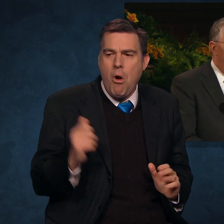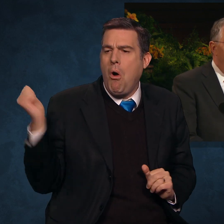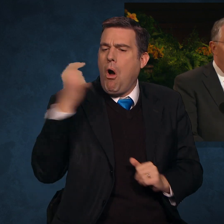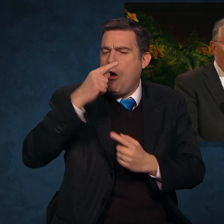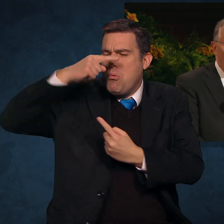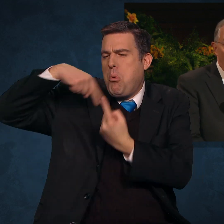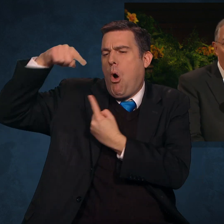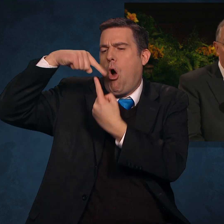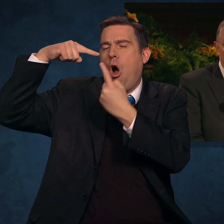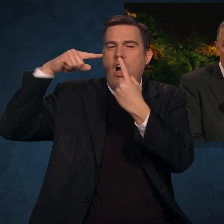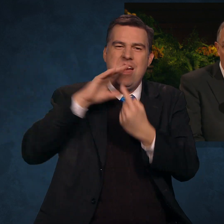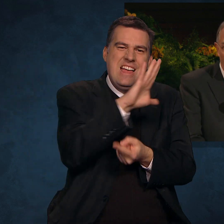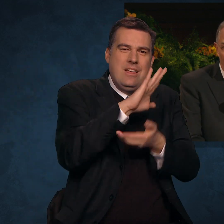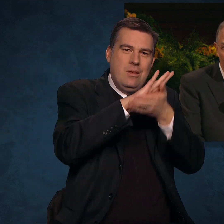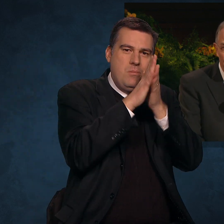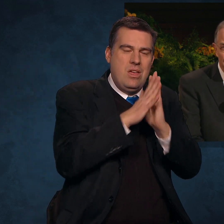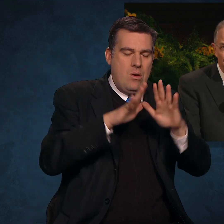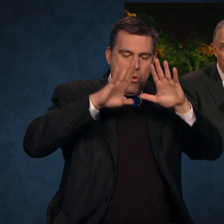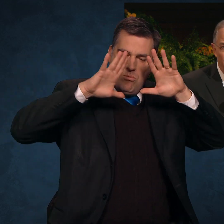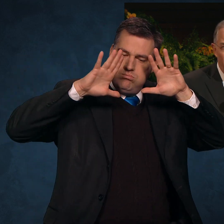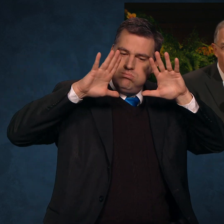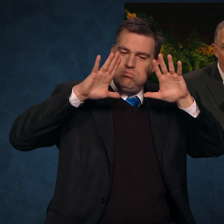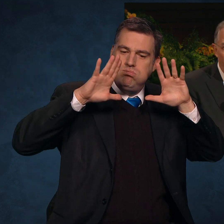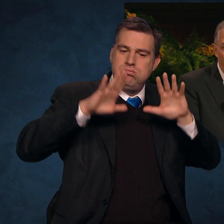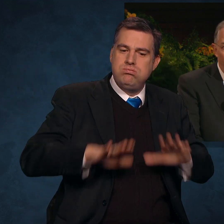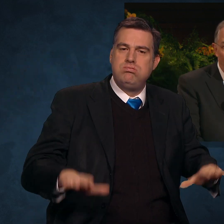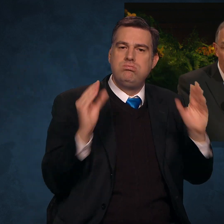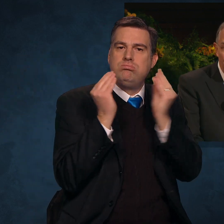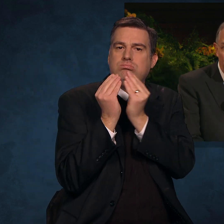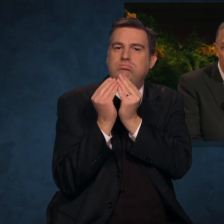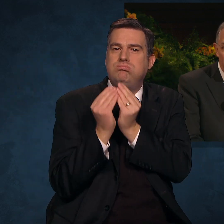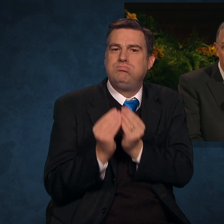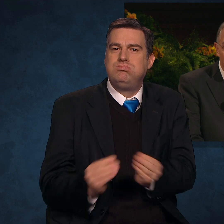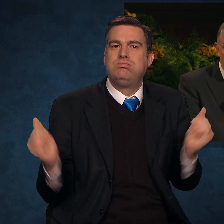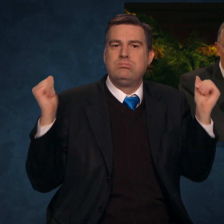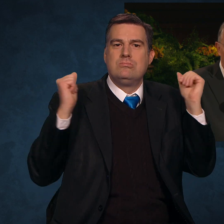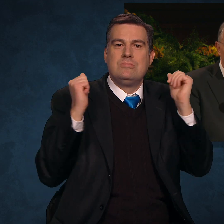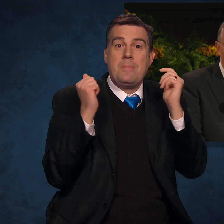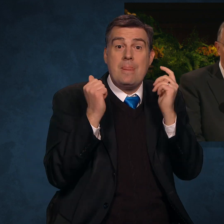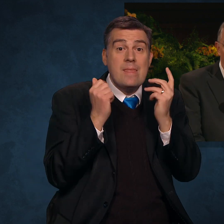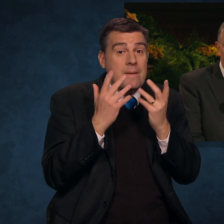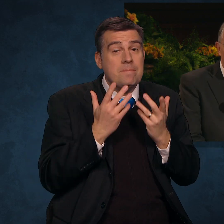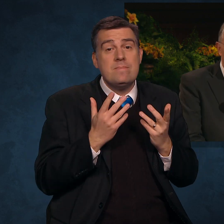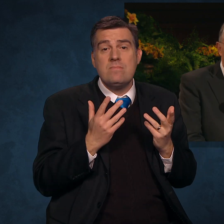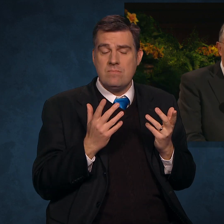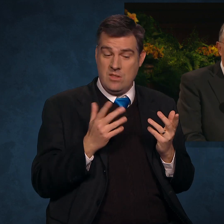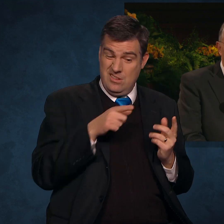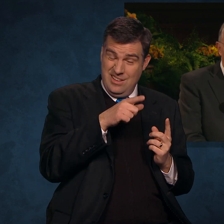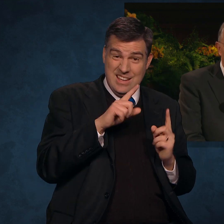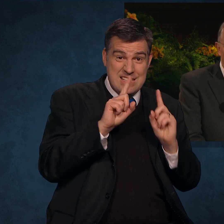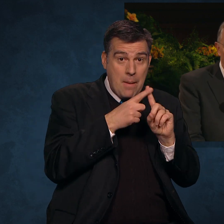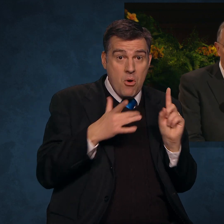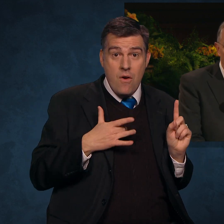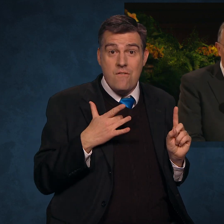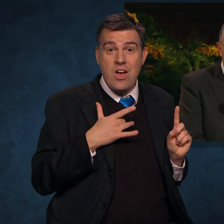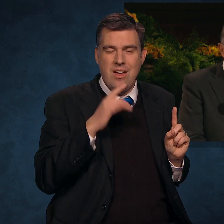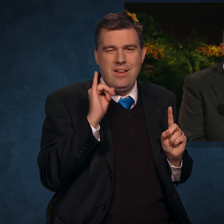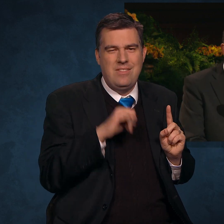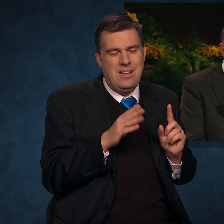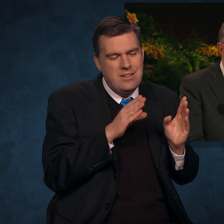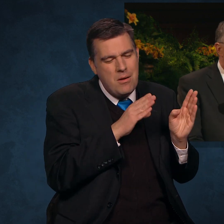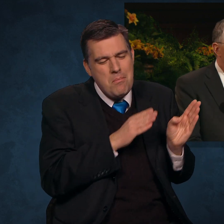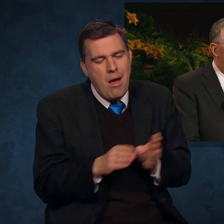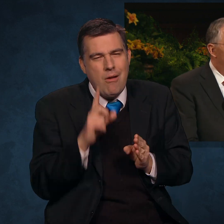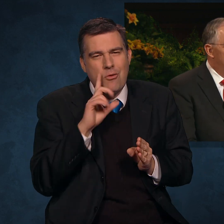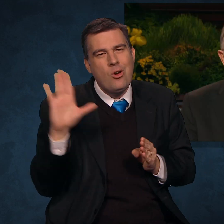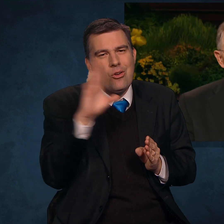swirling whirlwinds of the world. The way you feel in the temple is a pattern for how you want to feel in your